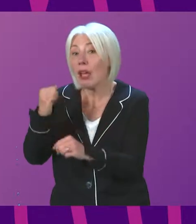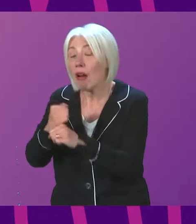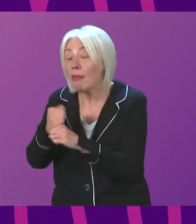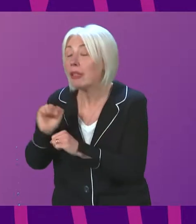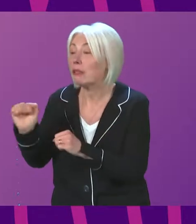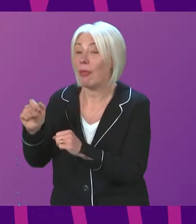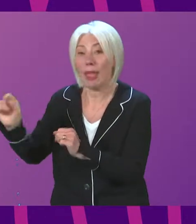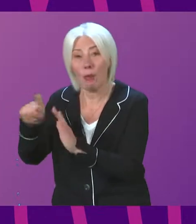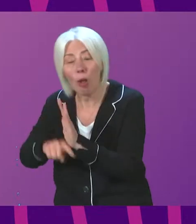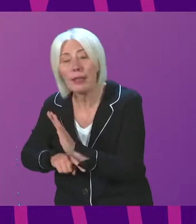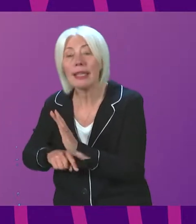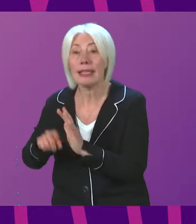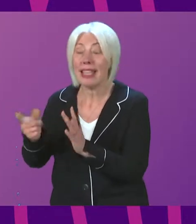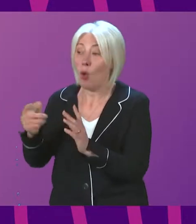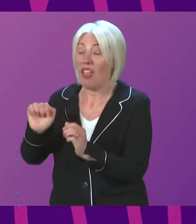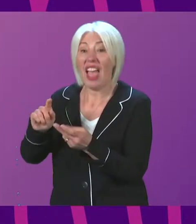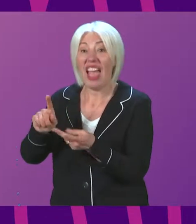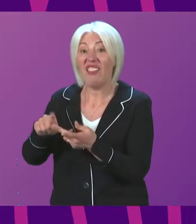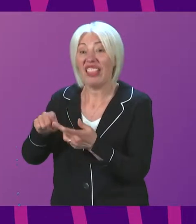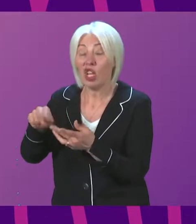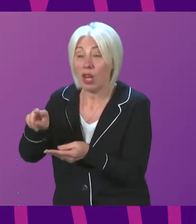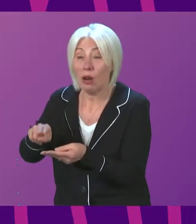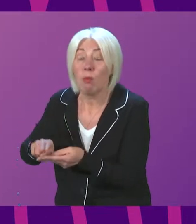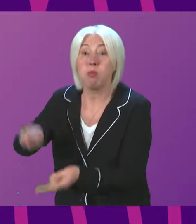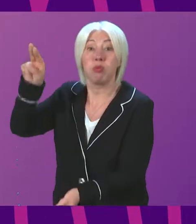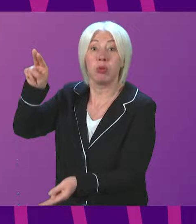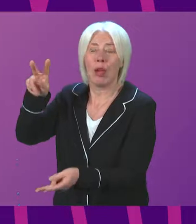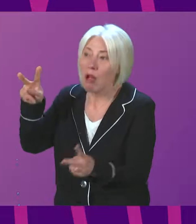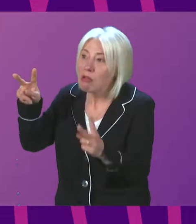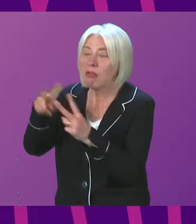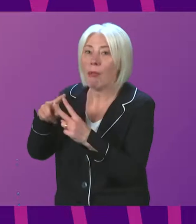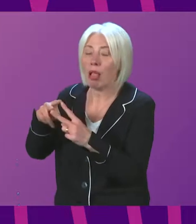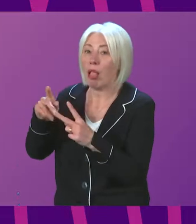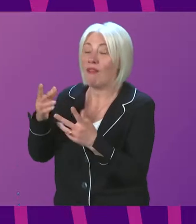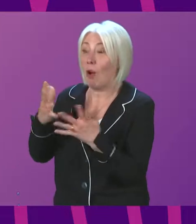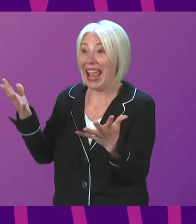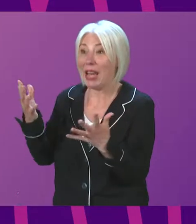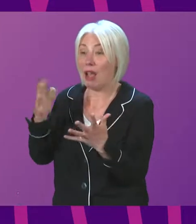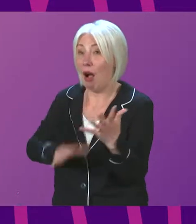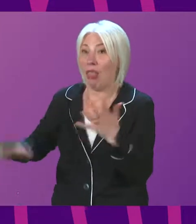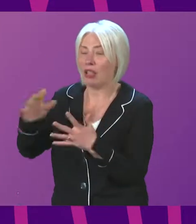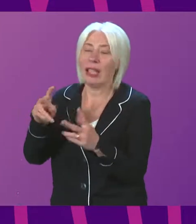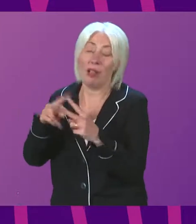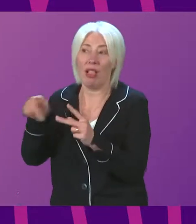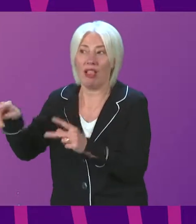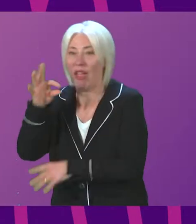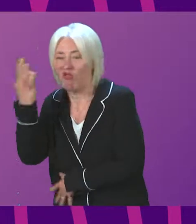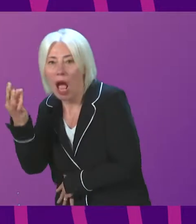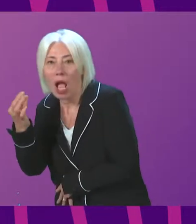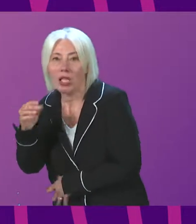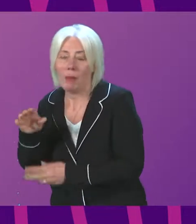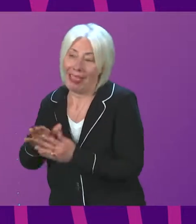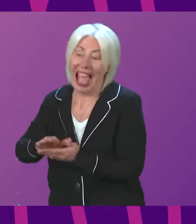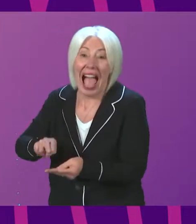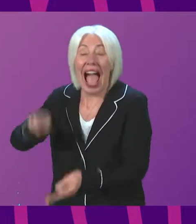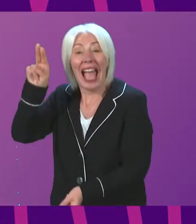Brexit is the highest of any G7 country double at the rate of inflation in France. So perhaps a bit of self-reflection might